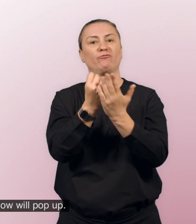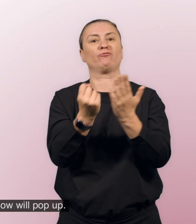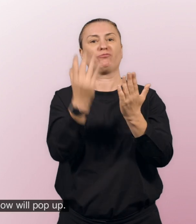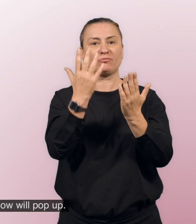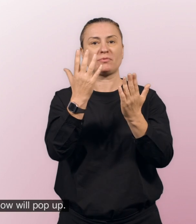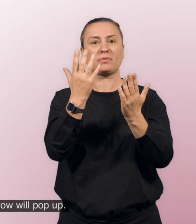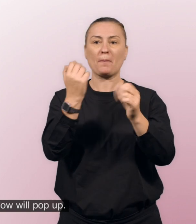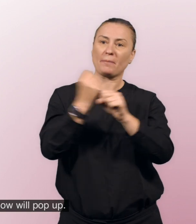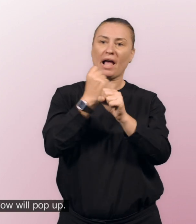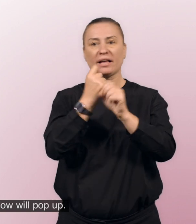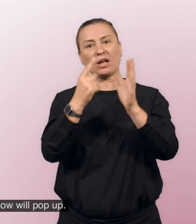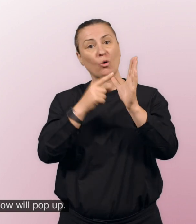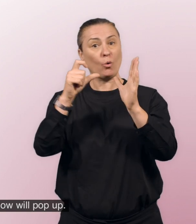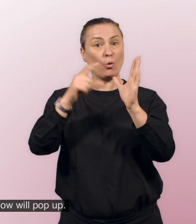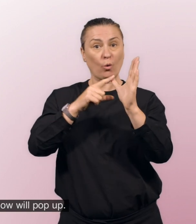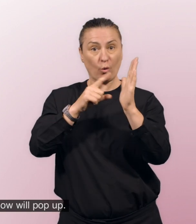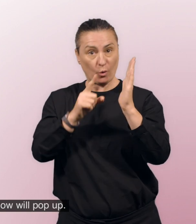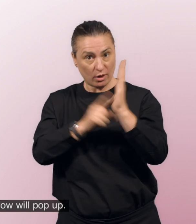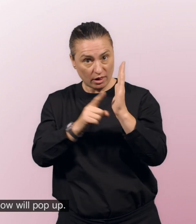A Make a Call window will pop up.